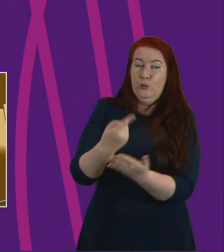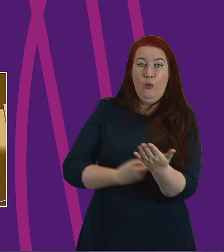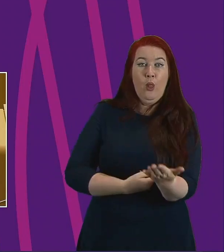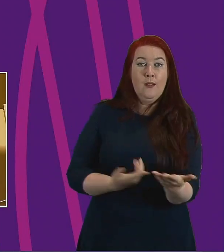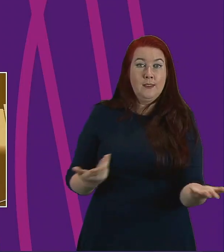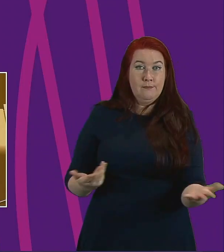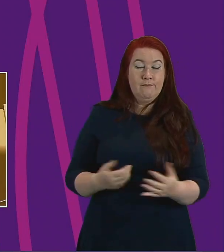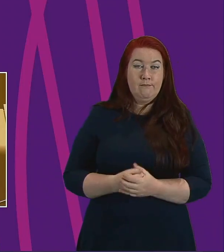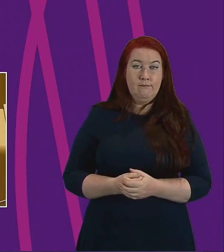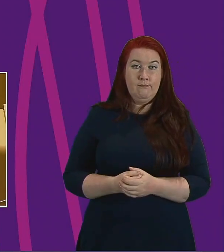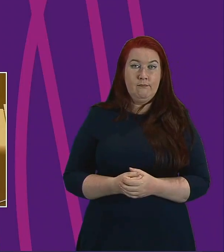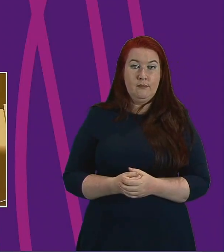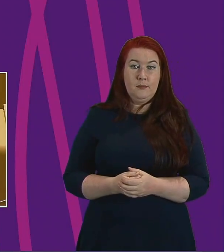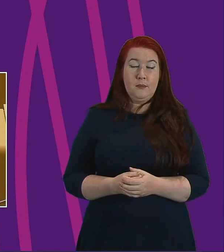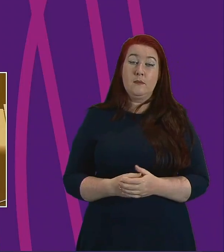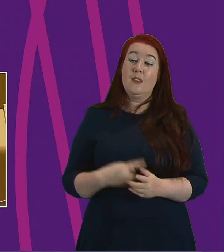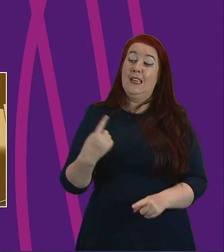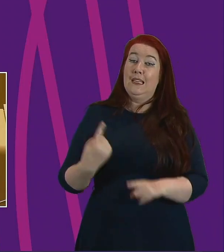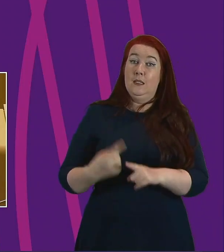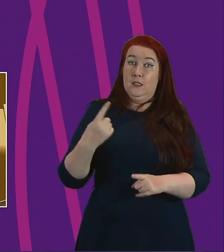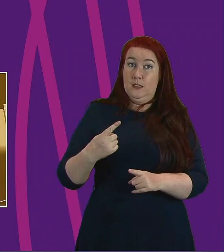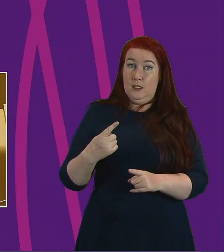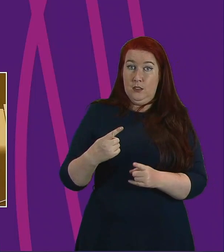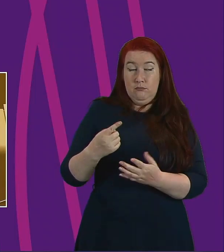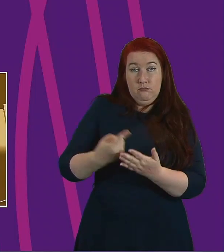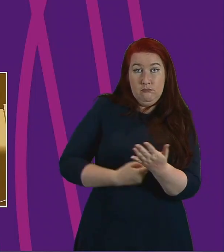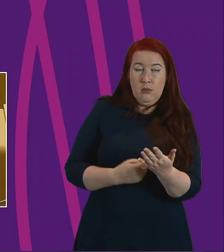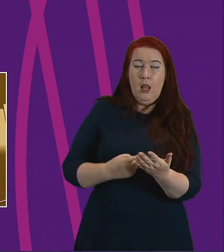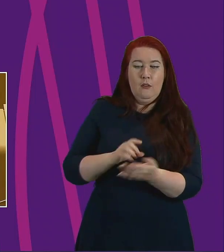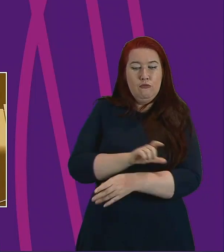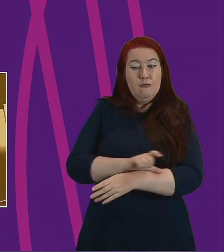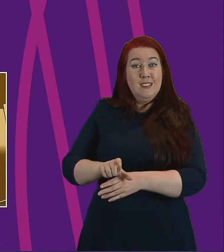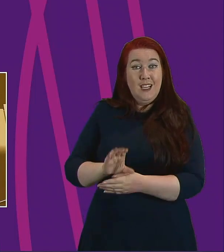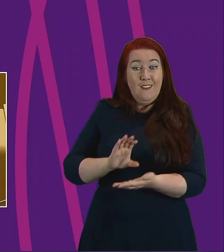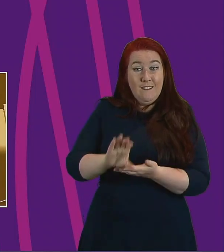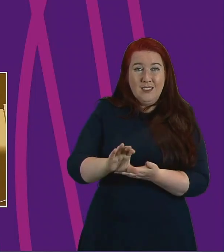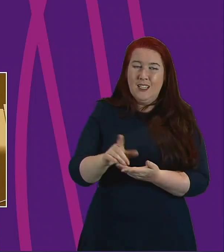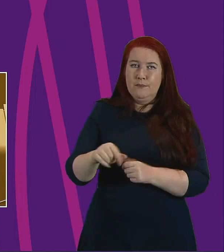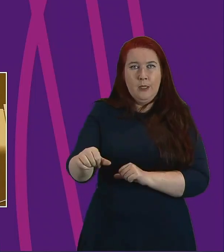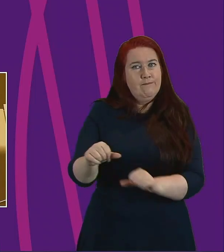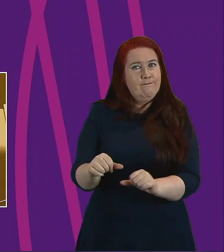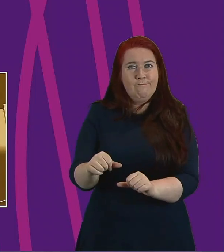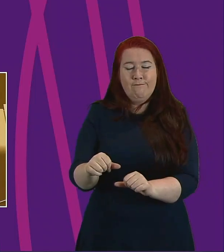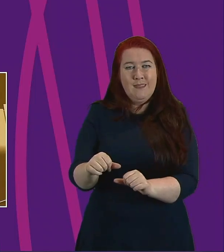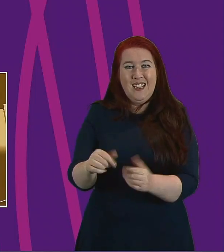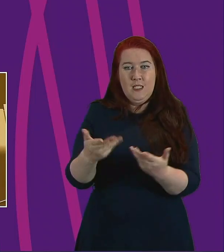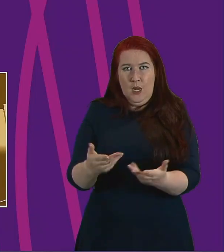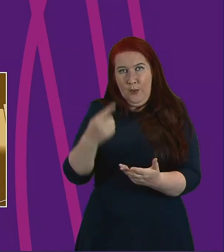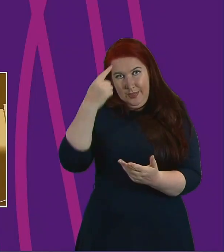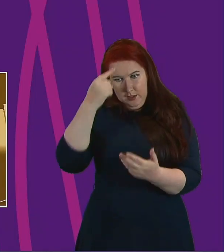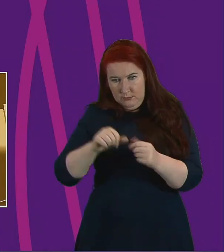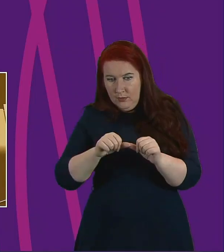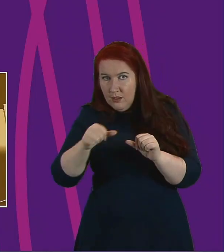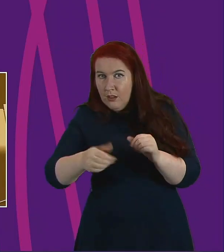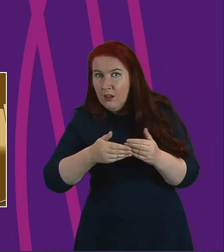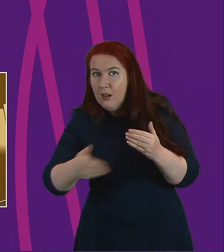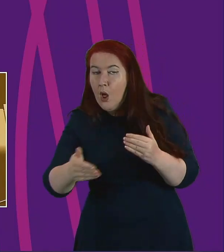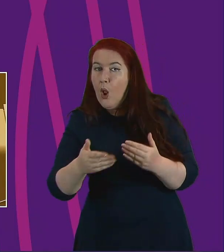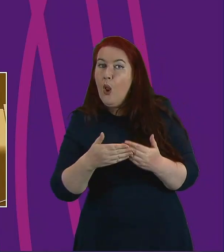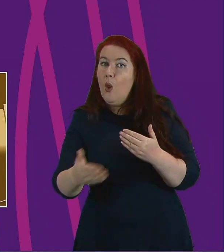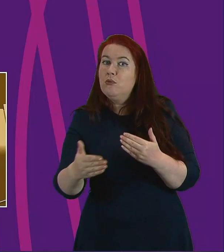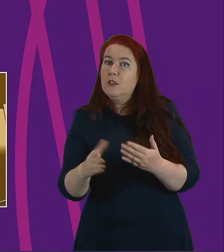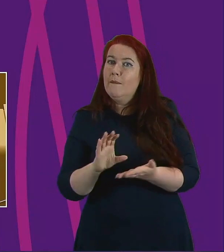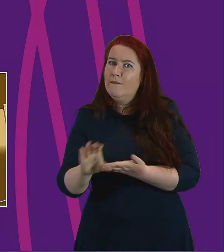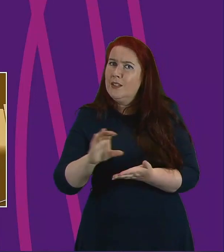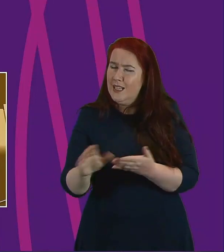immediate measures taken including the resilience funding have an end date and now we need to consider how longer-term funding needs will be